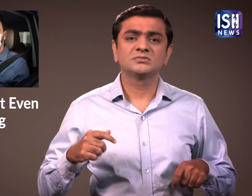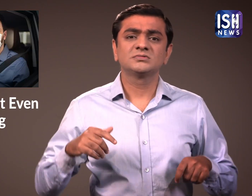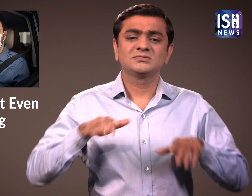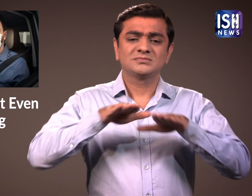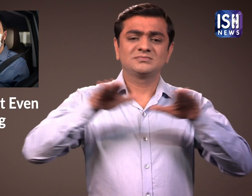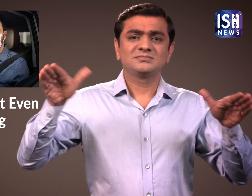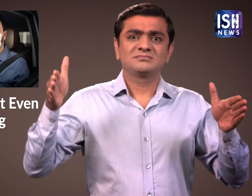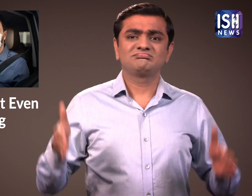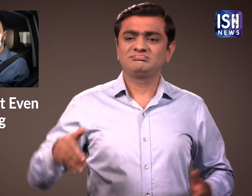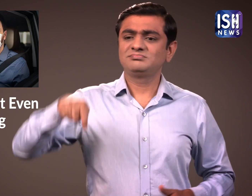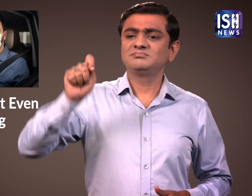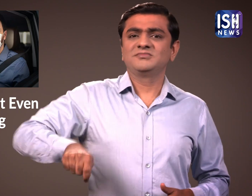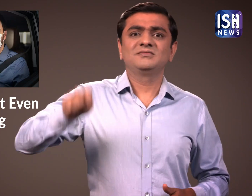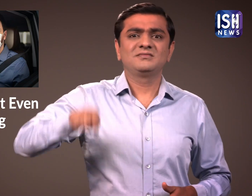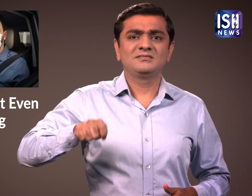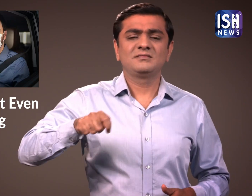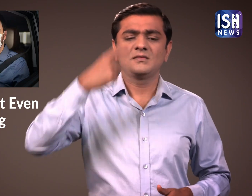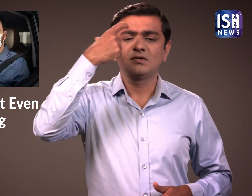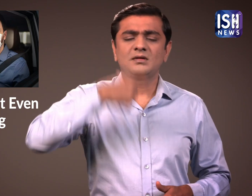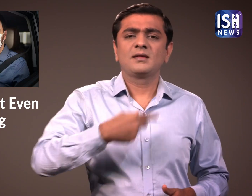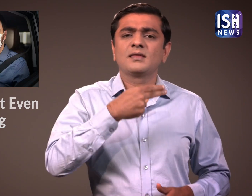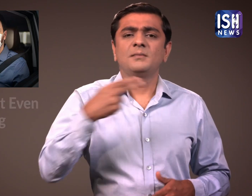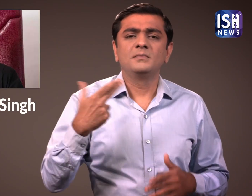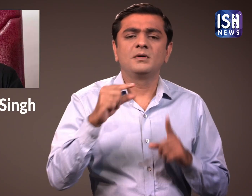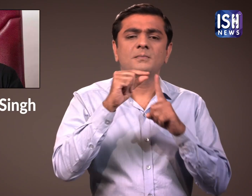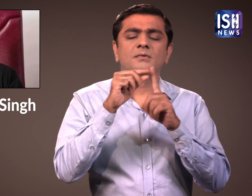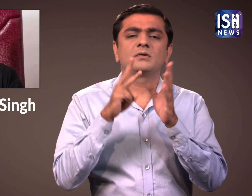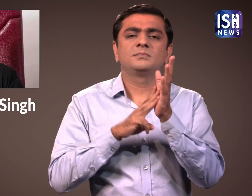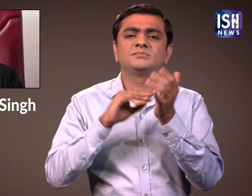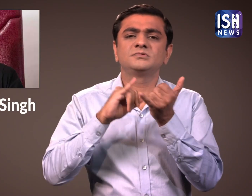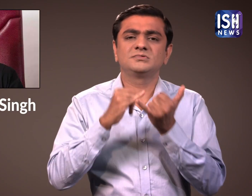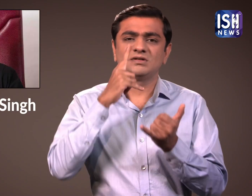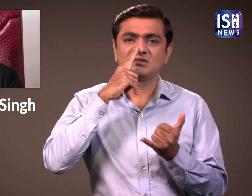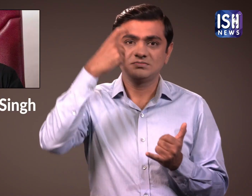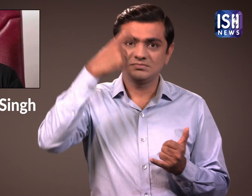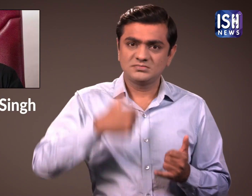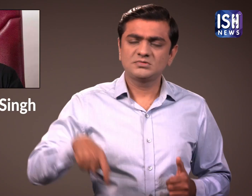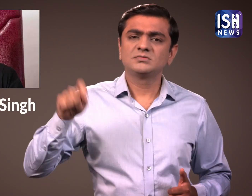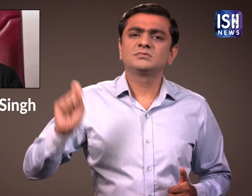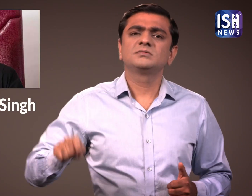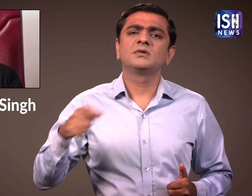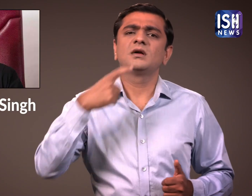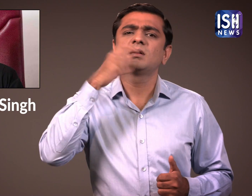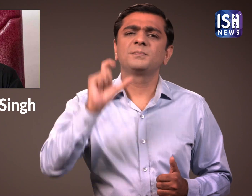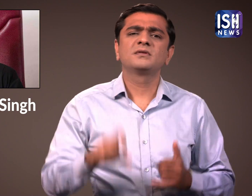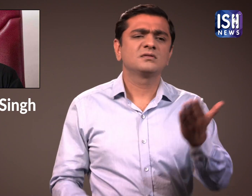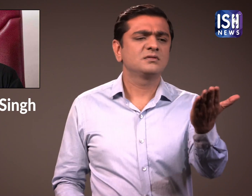On 7th April, Justice Pratiba M Singh reviewed the petitions.